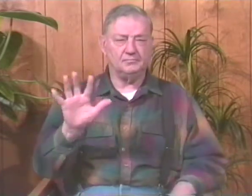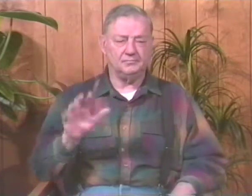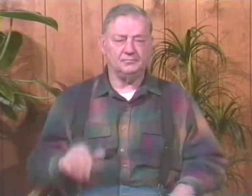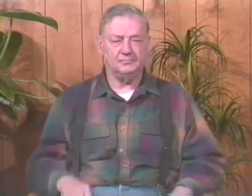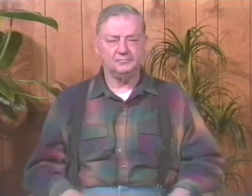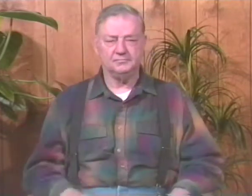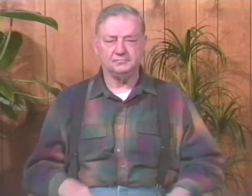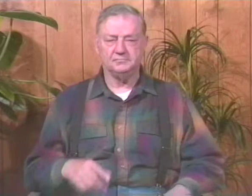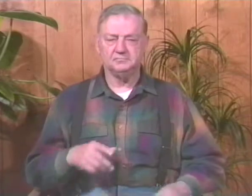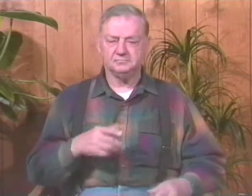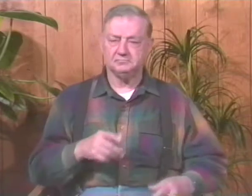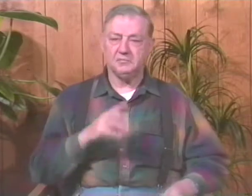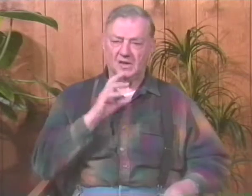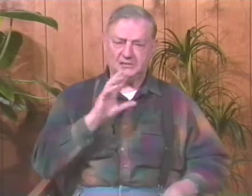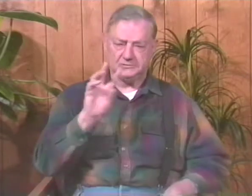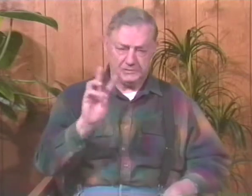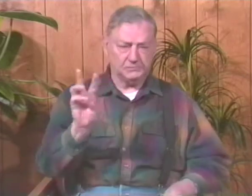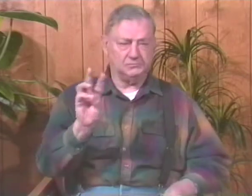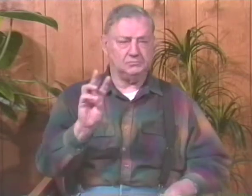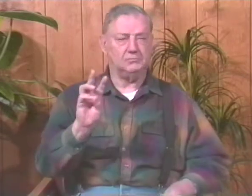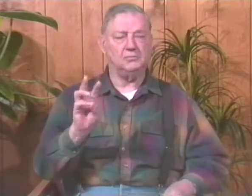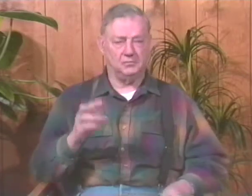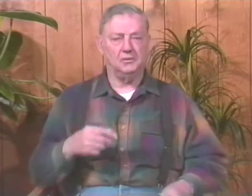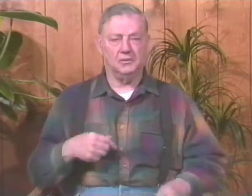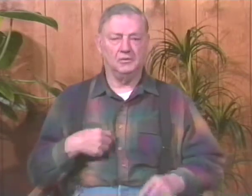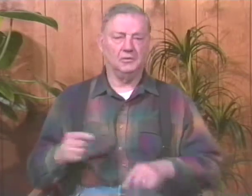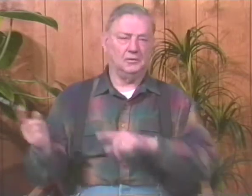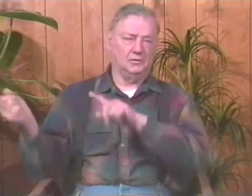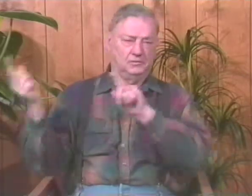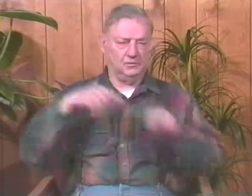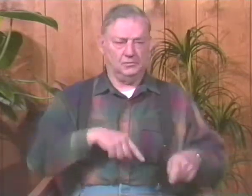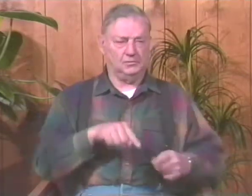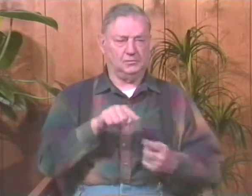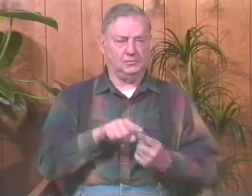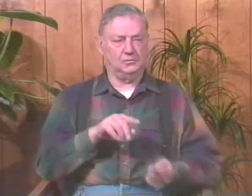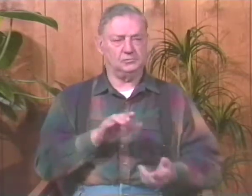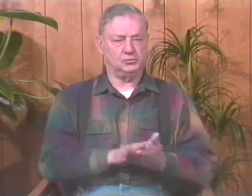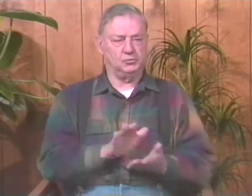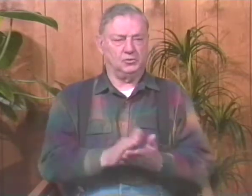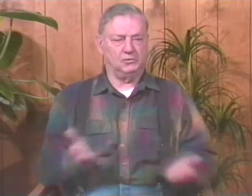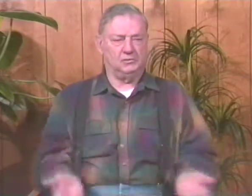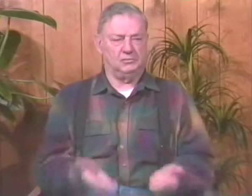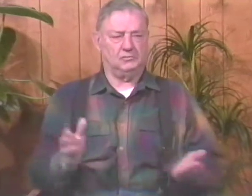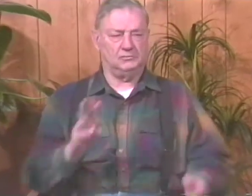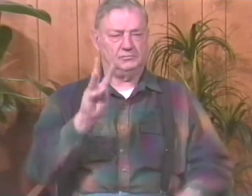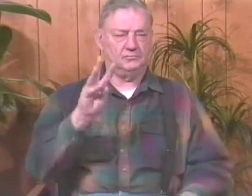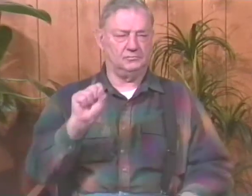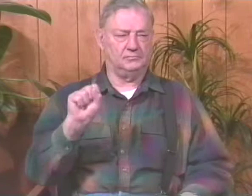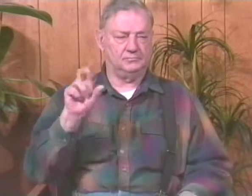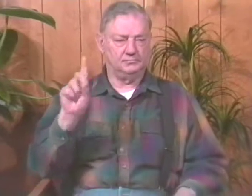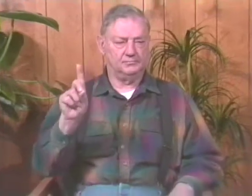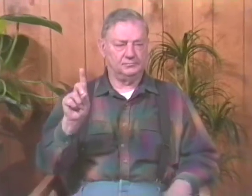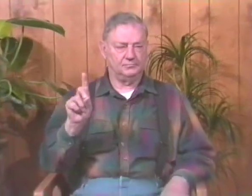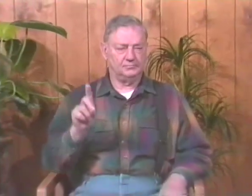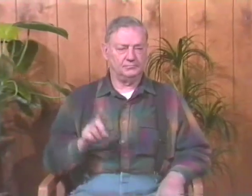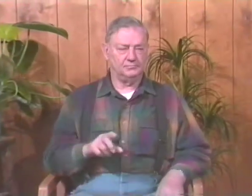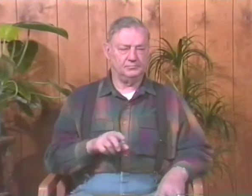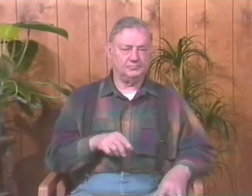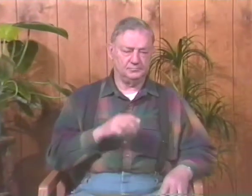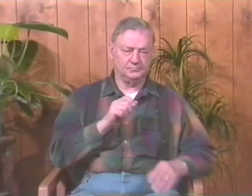I became deaf at age 5. So at age 6, it came time for me to go to school someplace, and I came here to